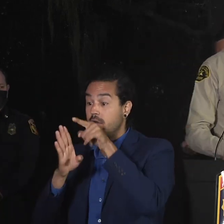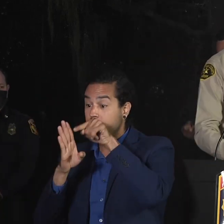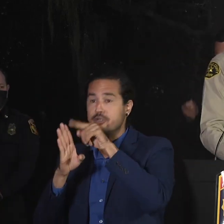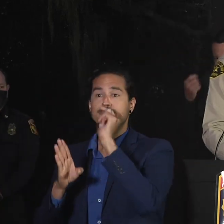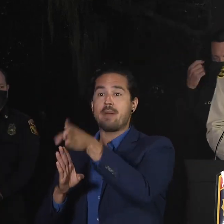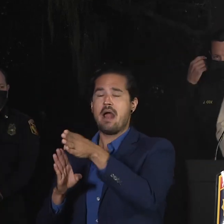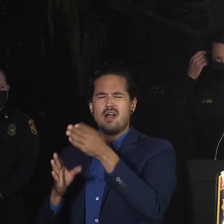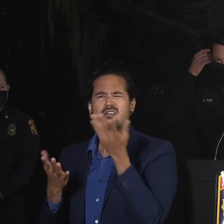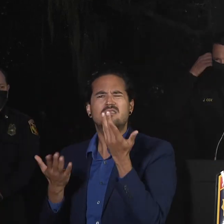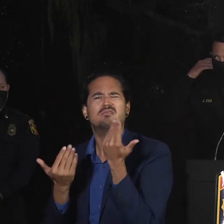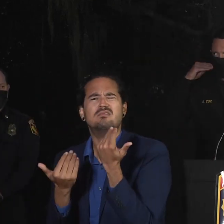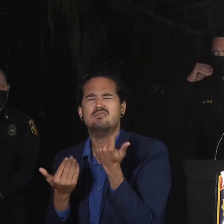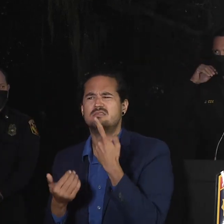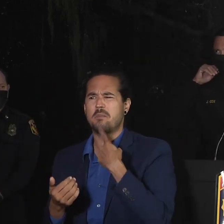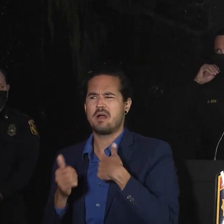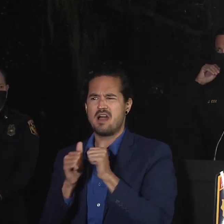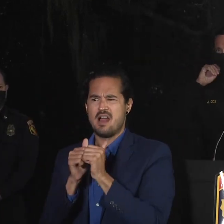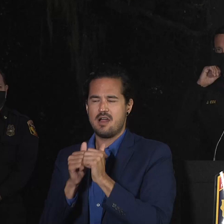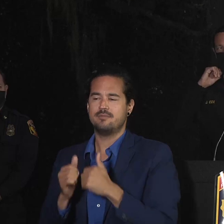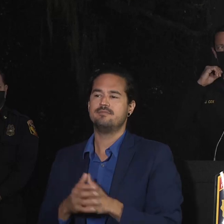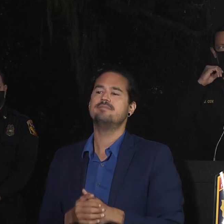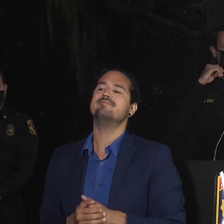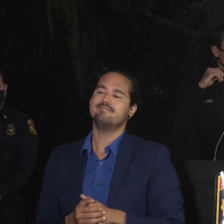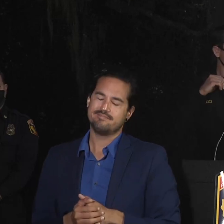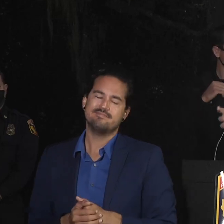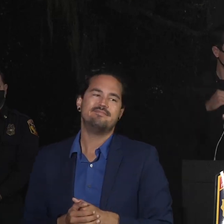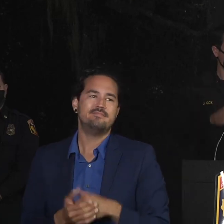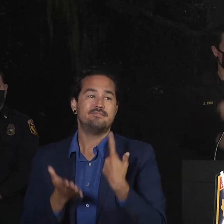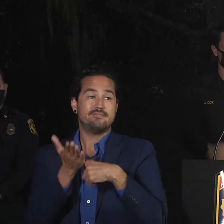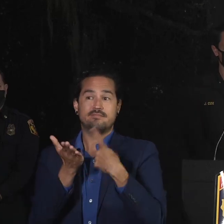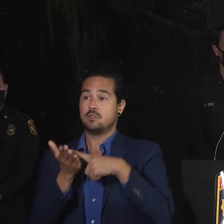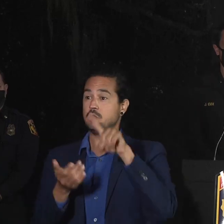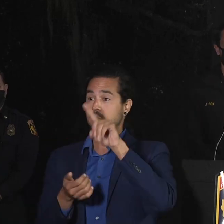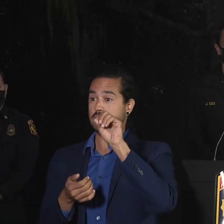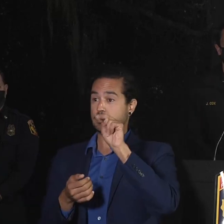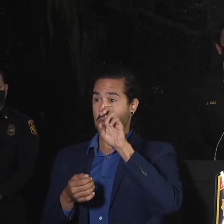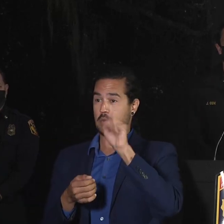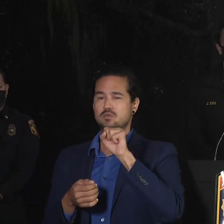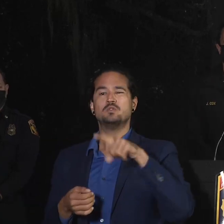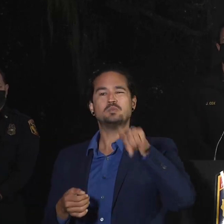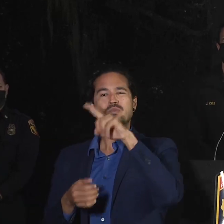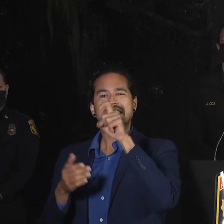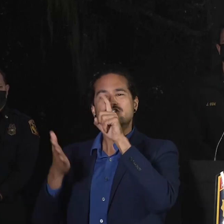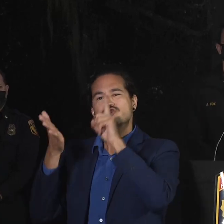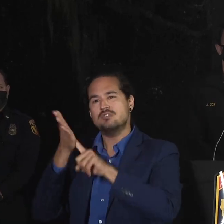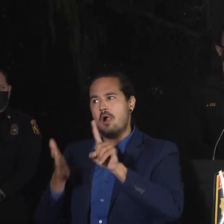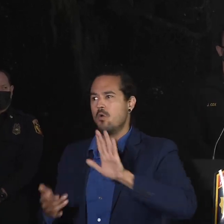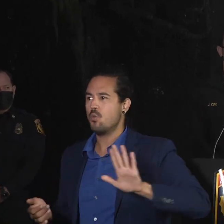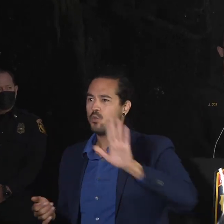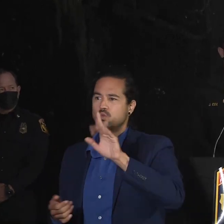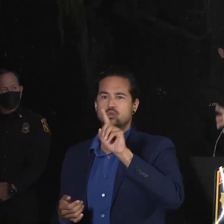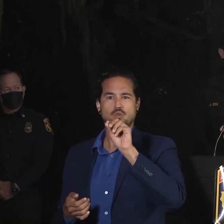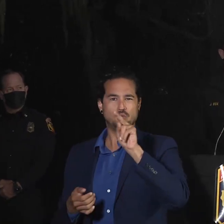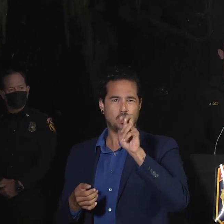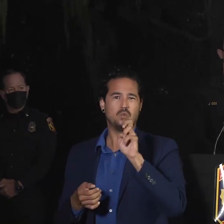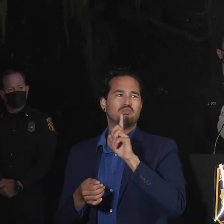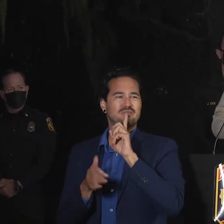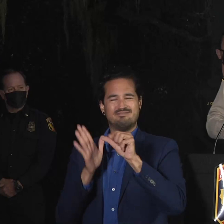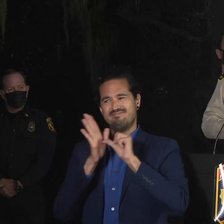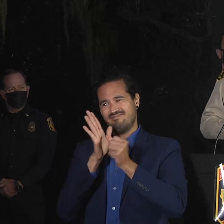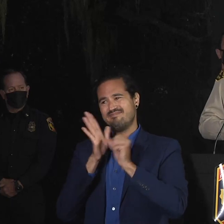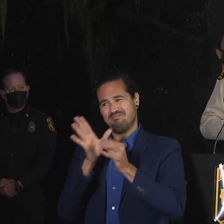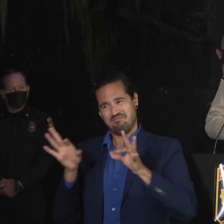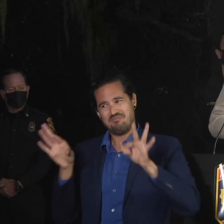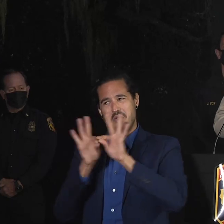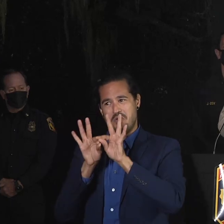Yeah. So in terms of the zones, you know, obviously knowing what zone you're in is important, but at the same time, like there's a system in place